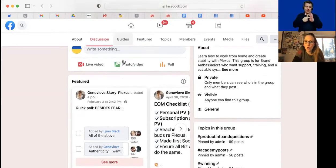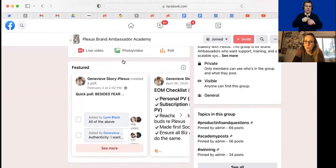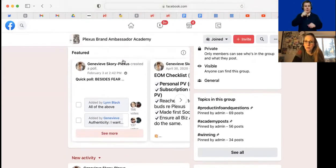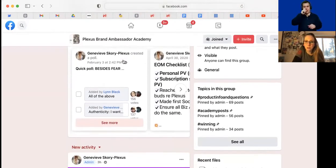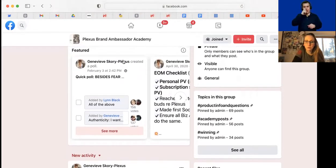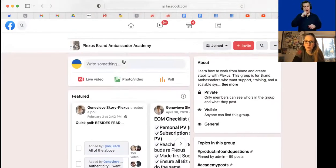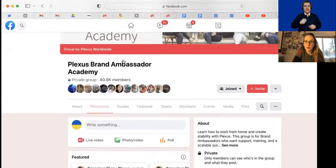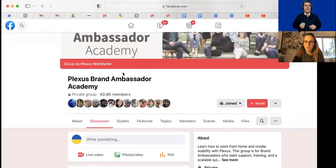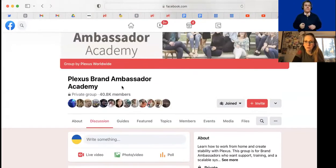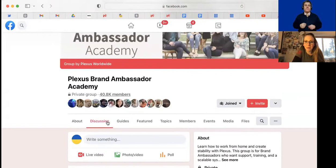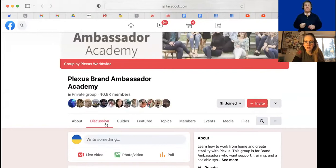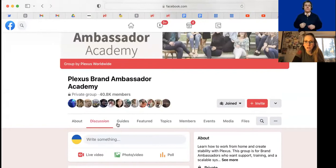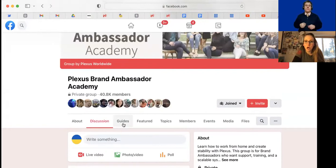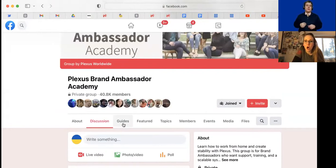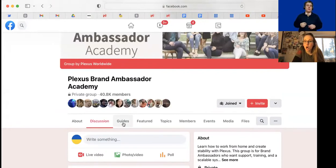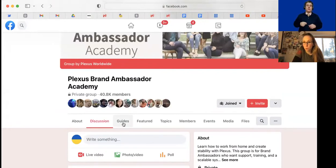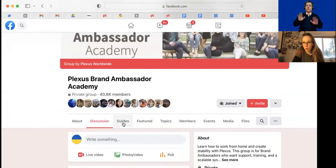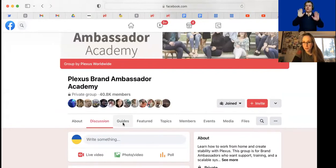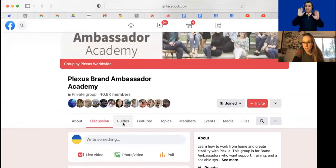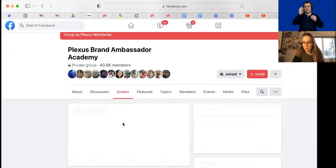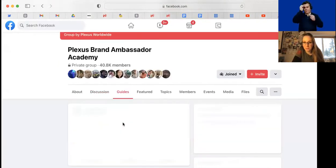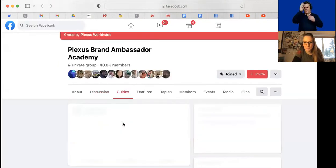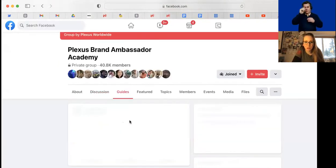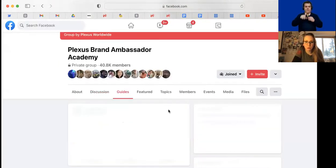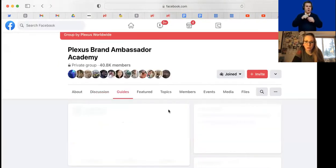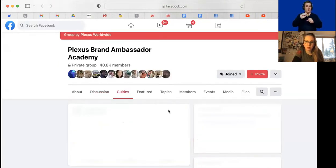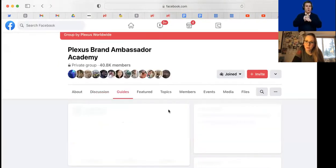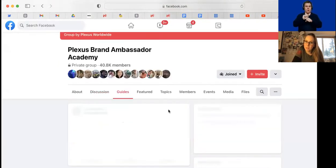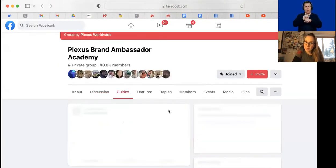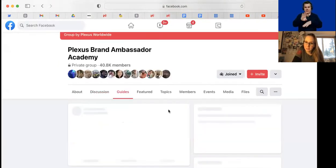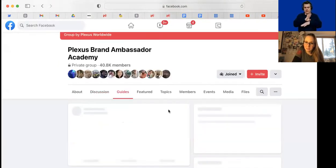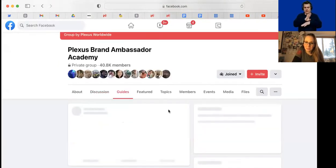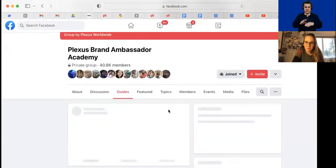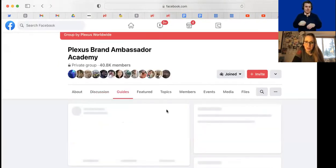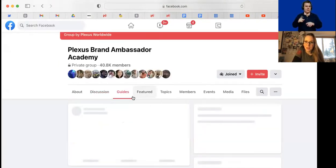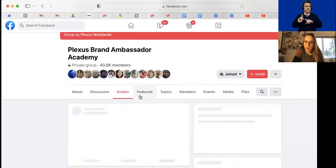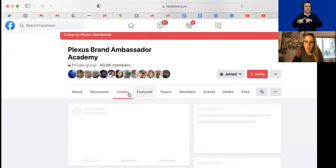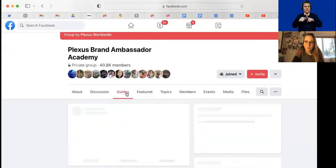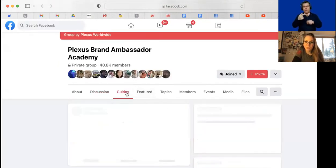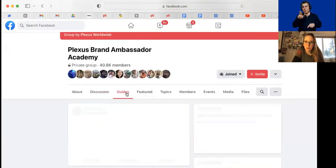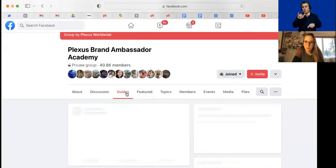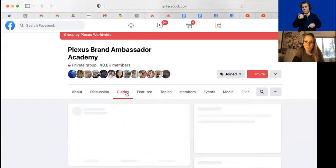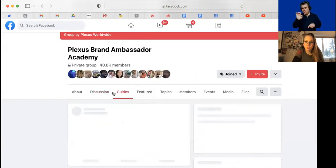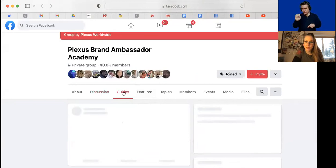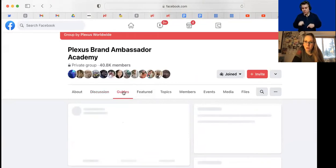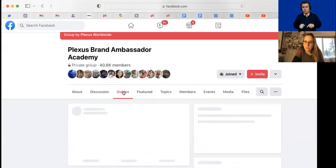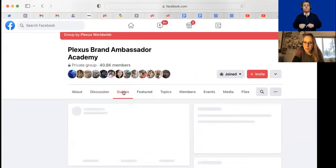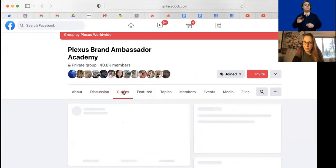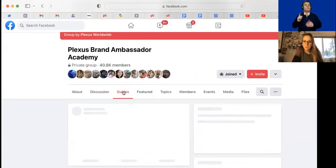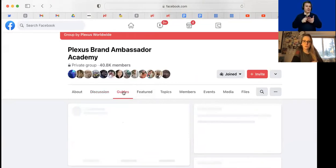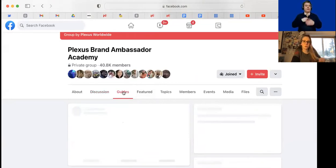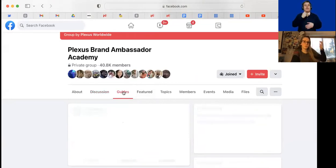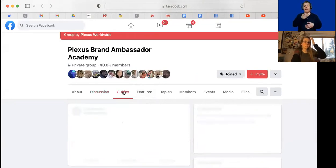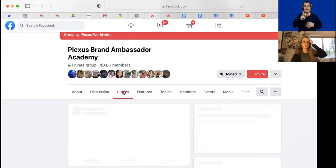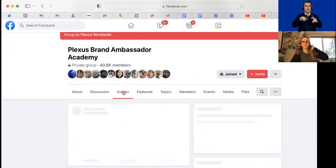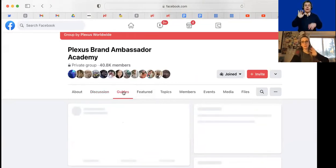a whole bunch of great information on working this business. So there's different guides. I often tell people click on the